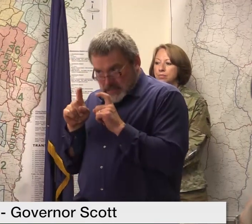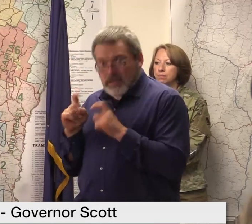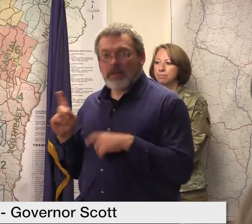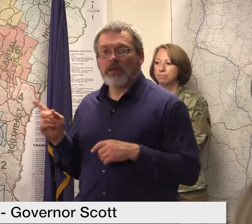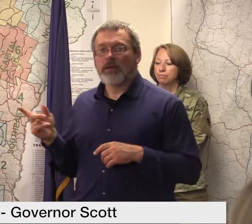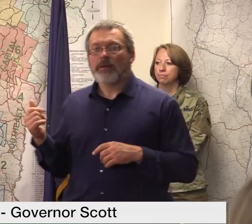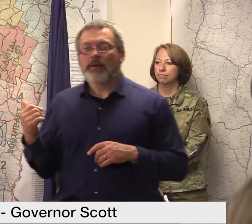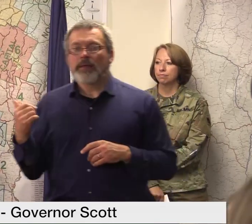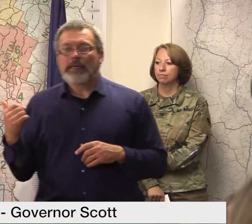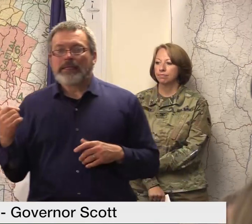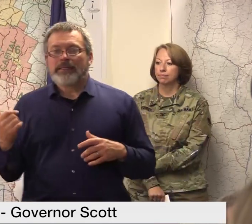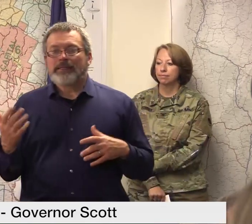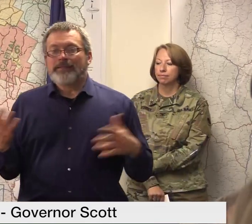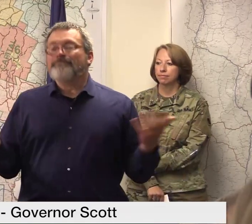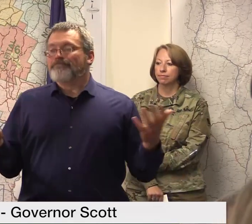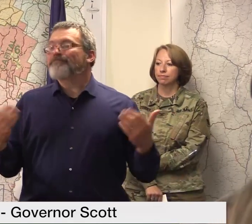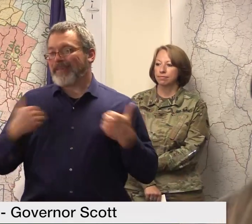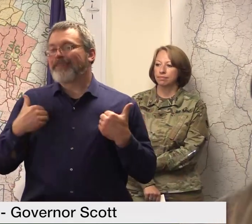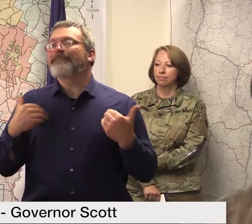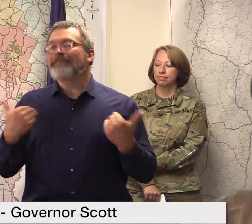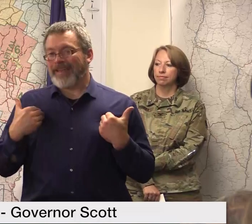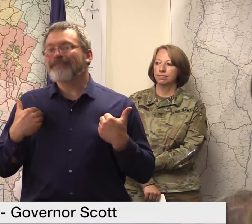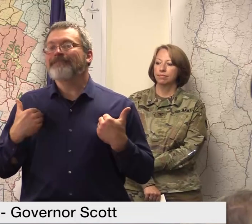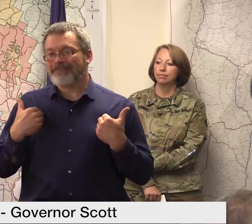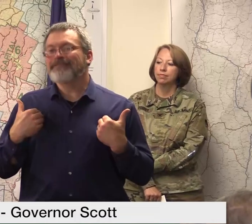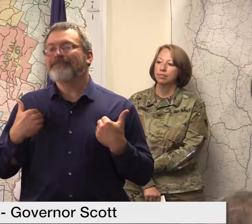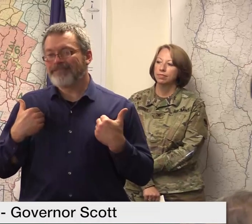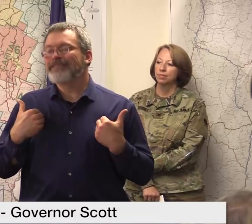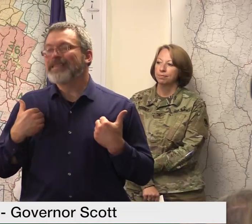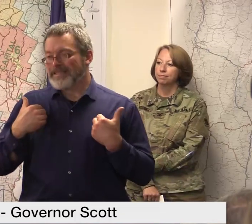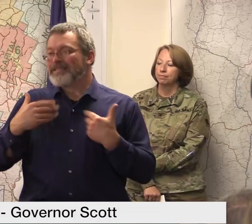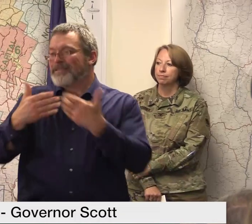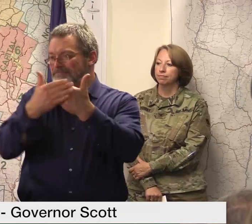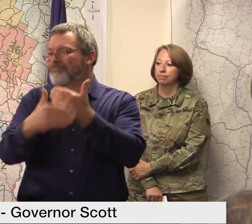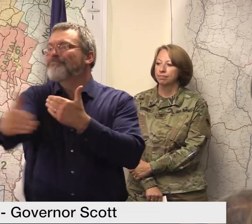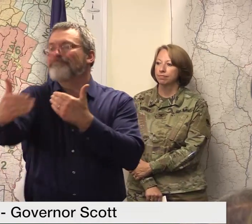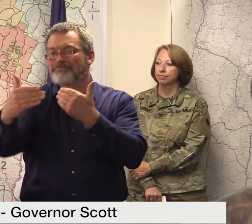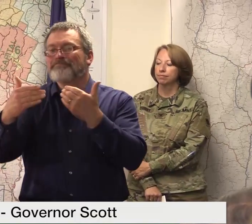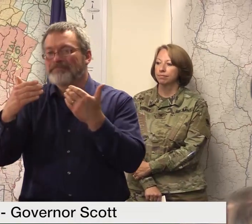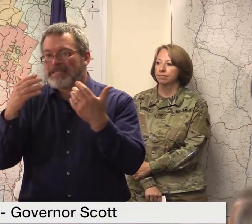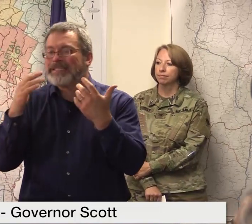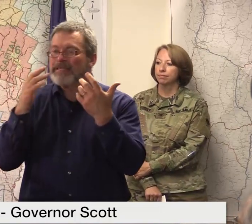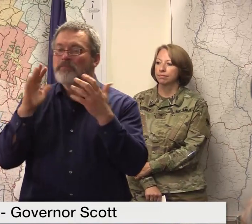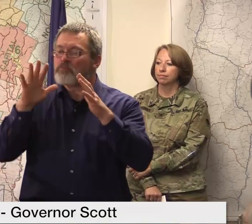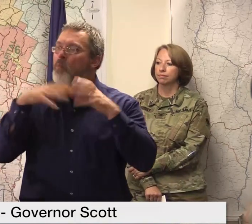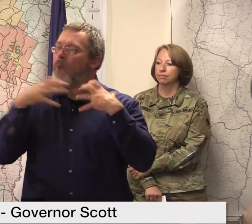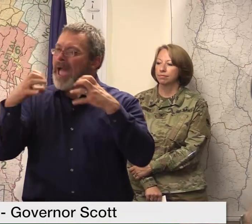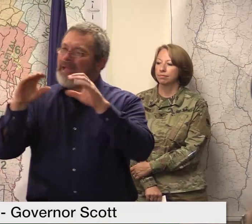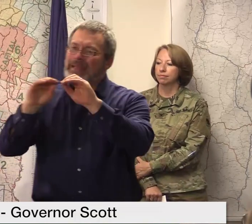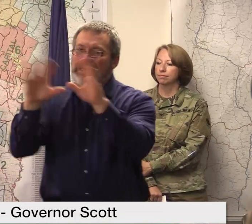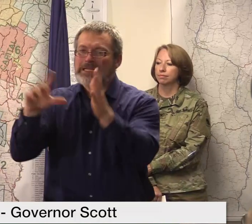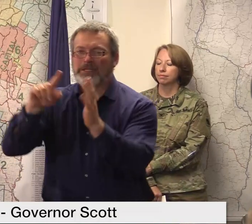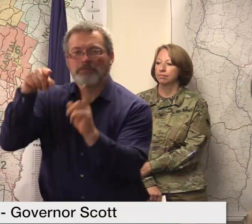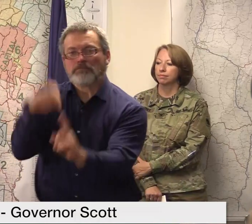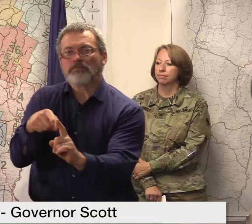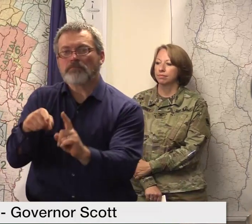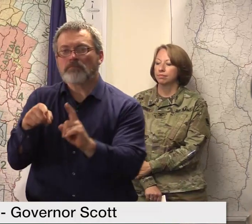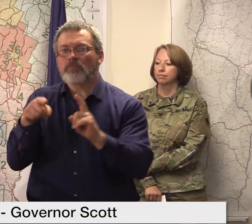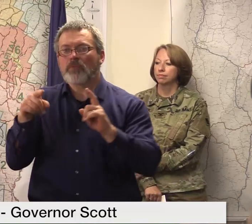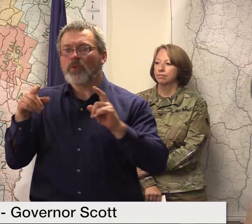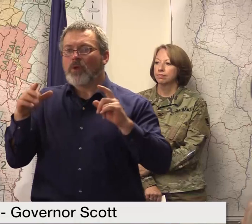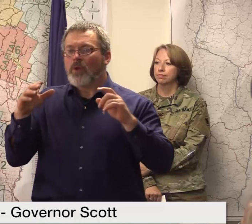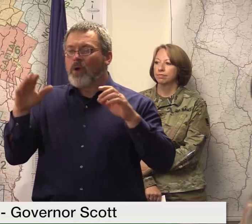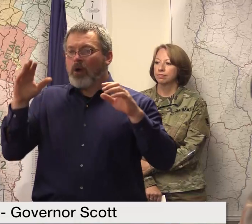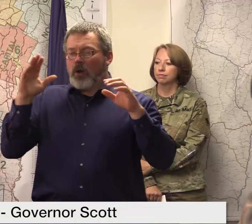so yes we are working on a long term plan we were let's be very clear we were working on the housing solution long term prior to the